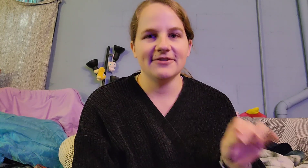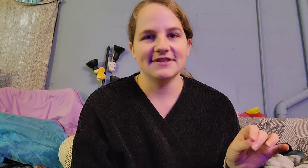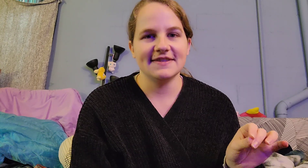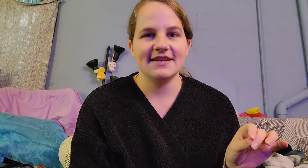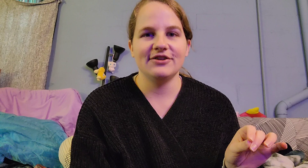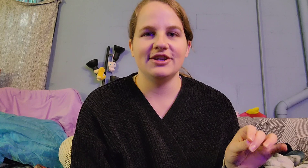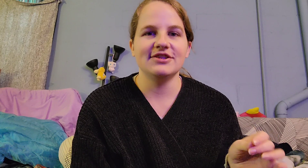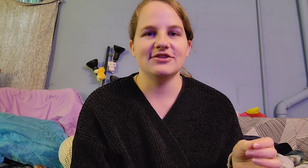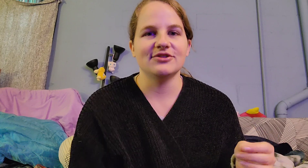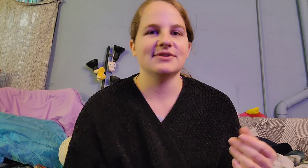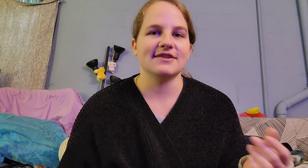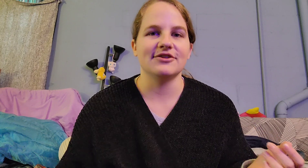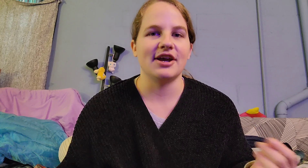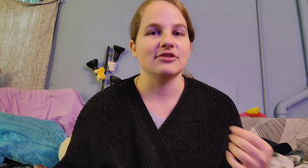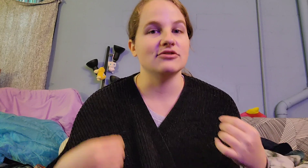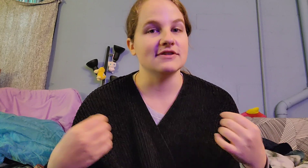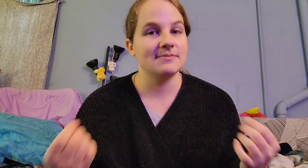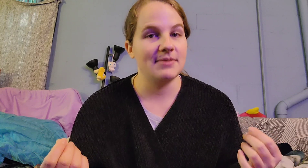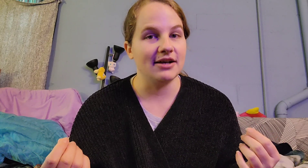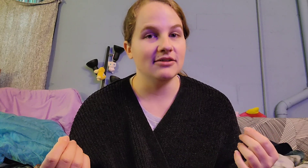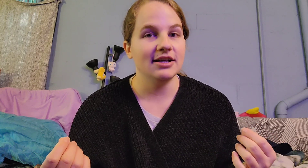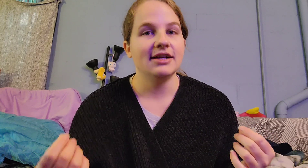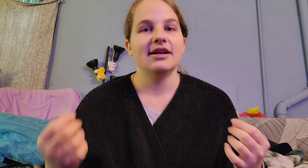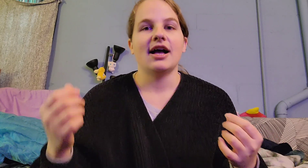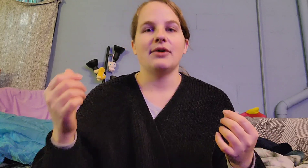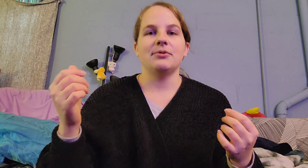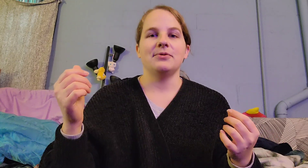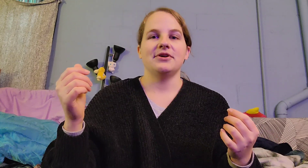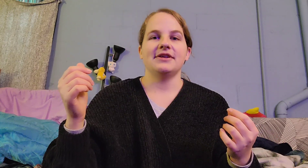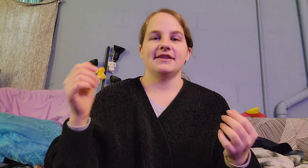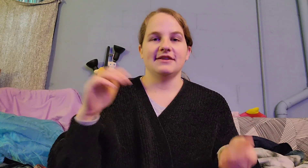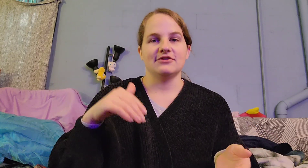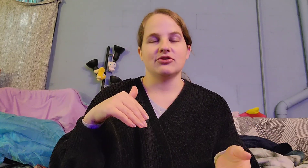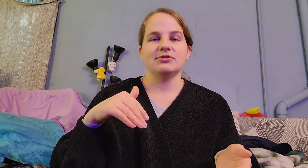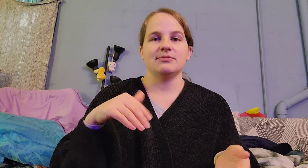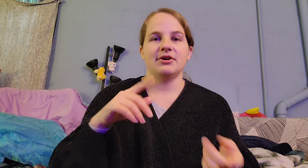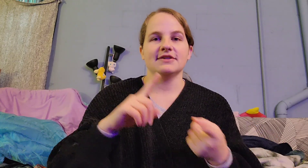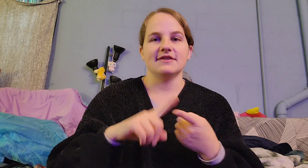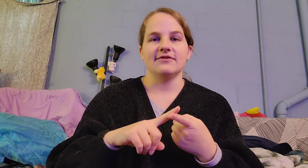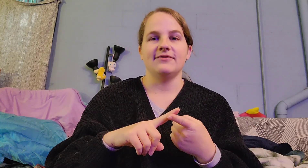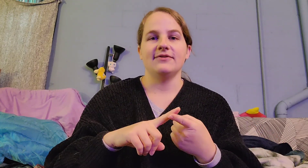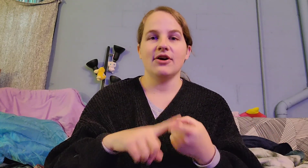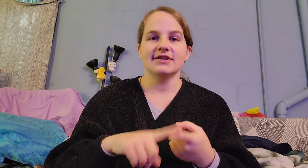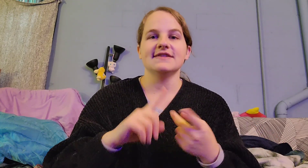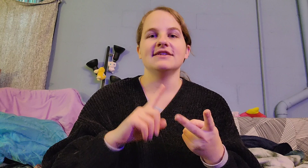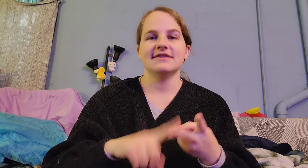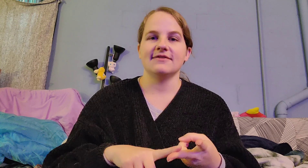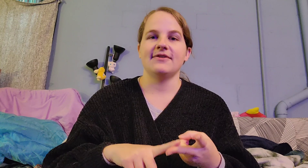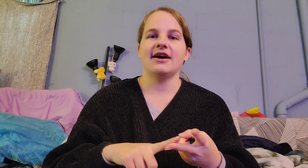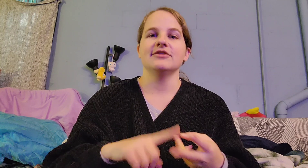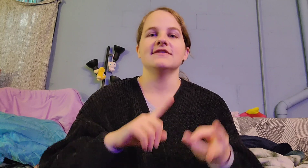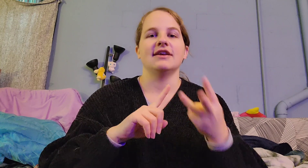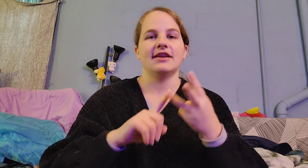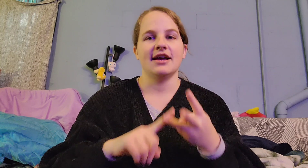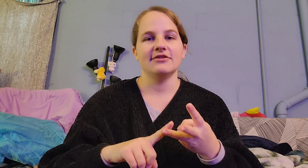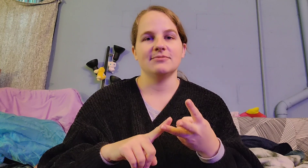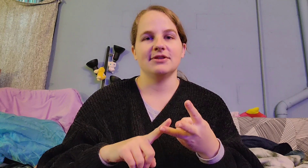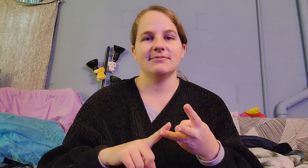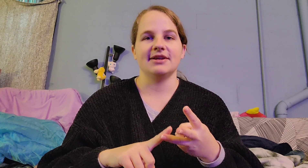first thing you need to do is learn how to spell. I will put in the description box the consonants, the vowels, and how to put them